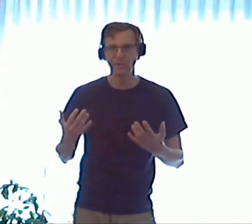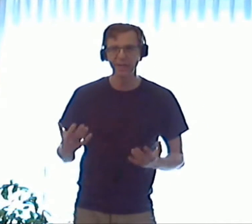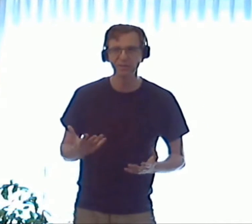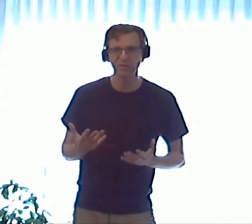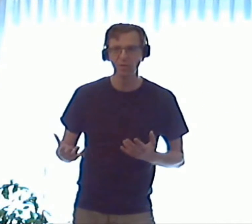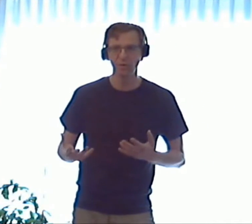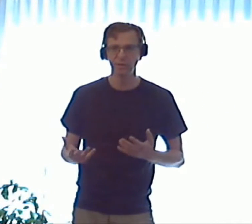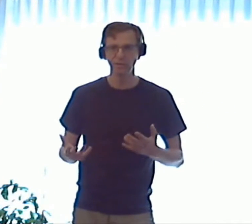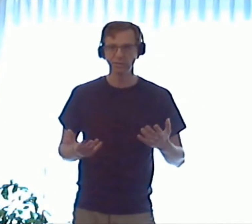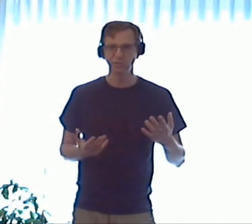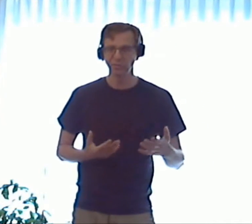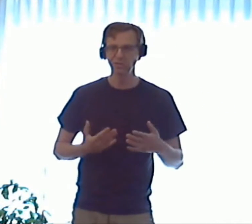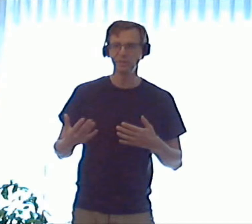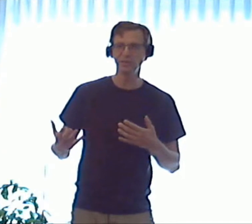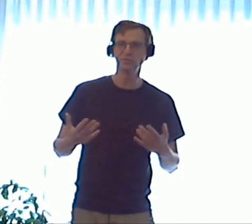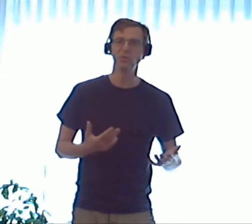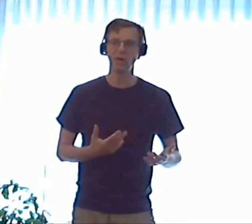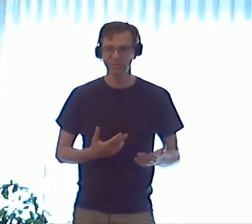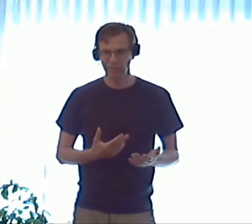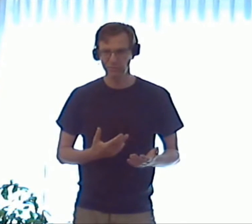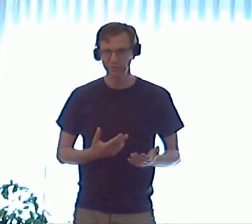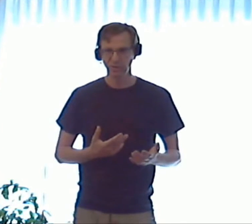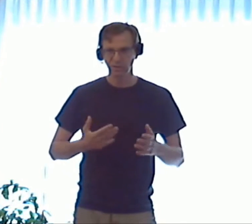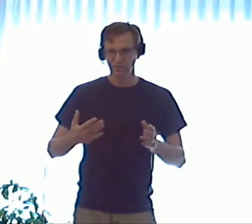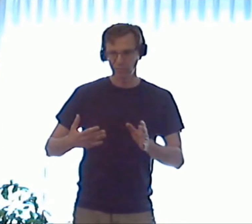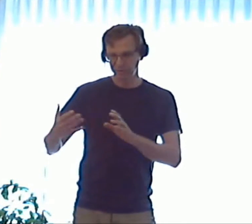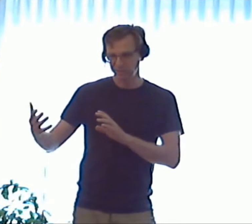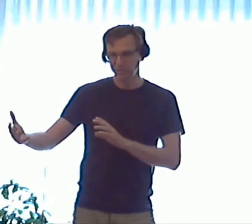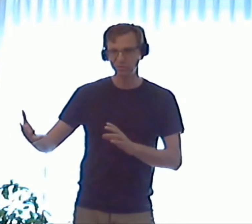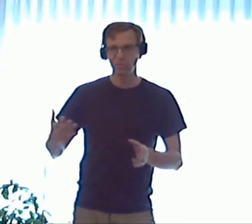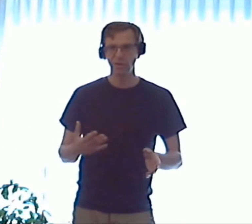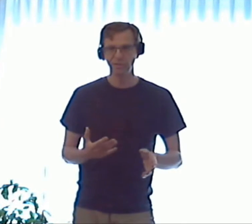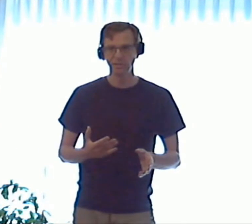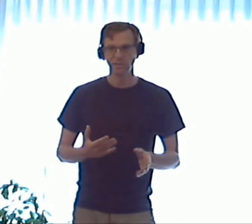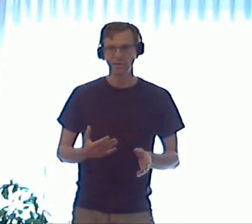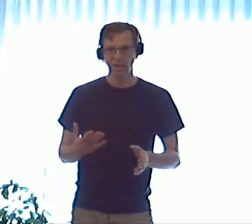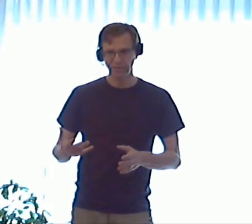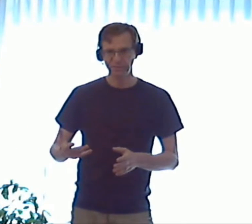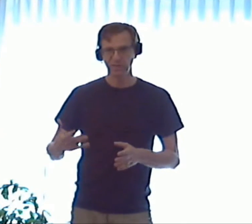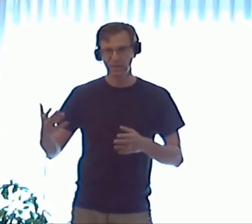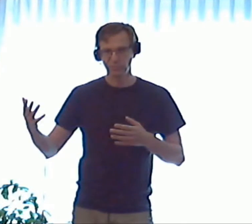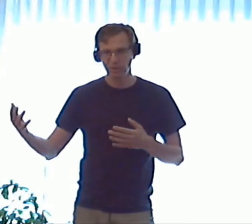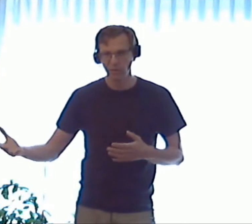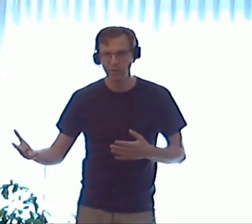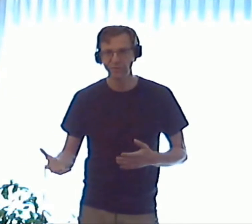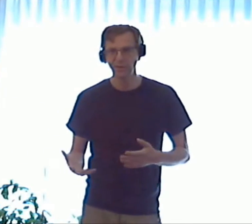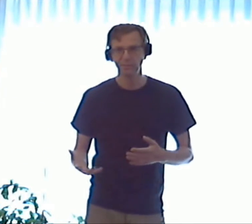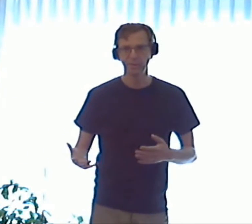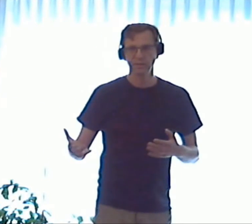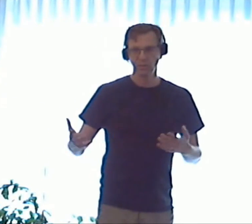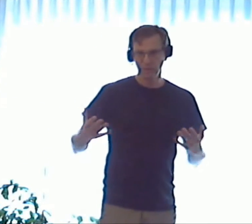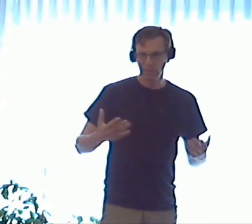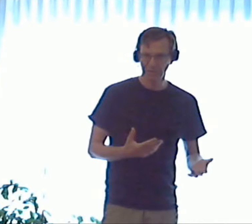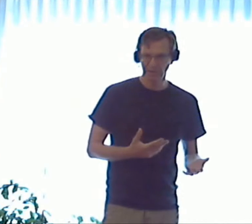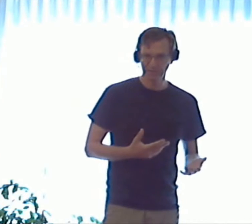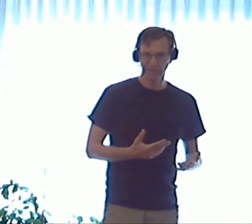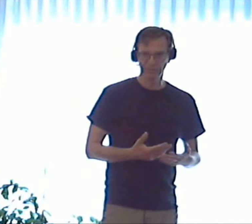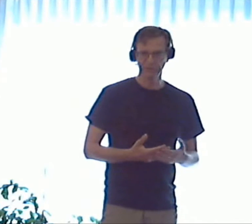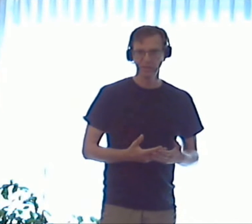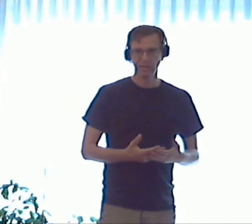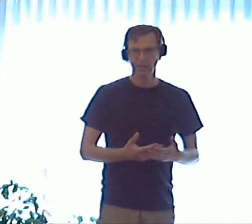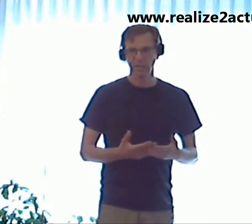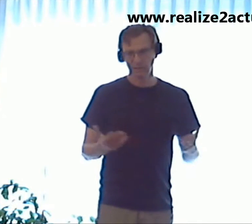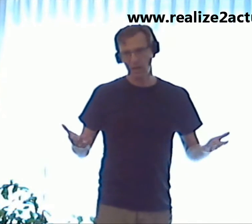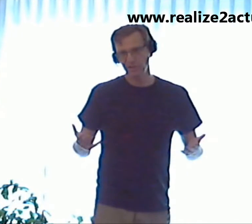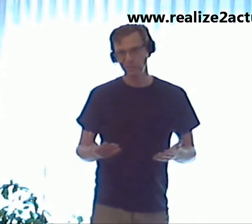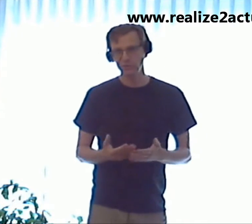experiential learning through which we get to know ourselves, through which we get to know others as we learn them, we learn ourselves.